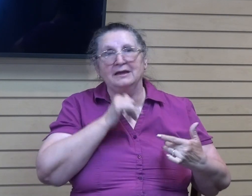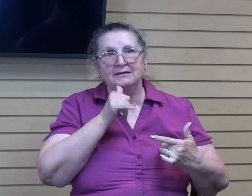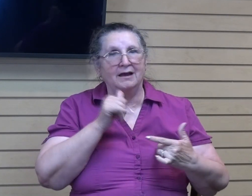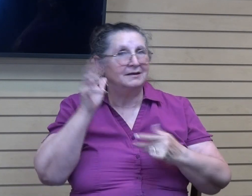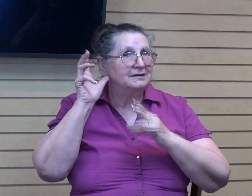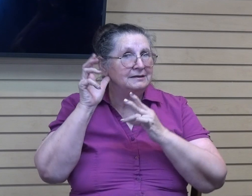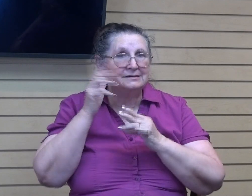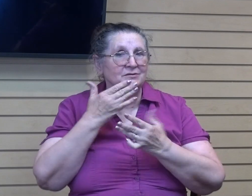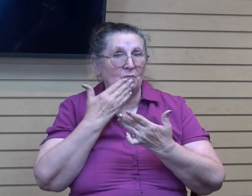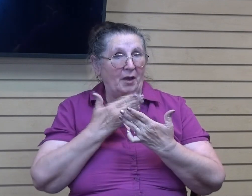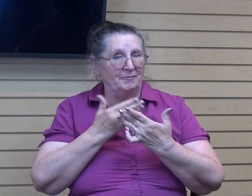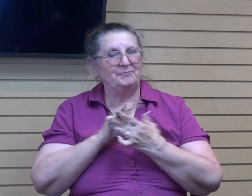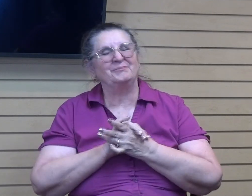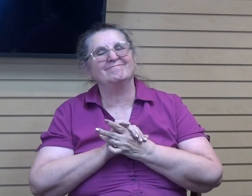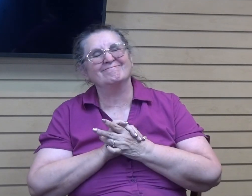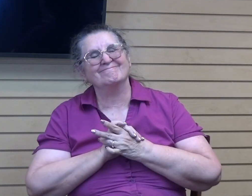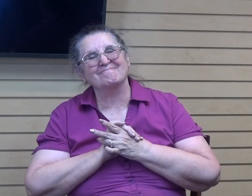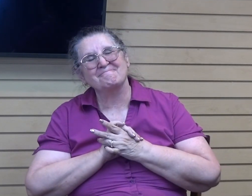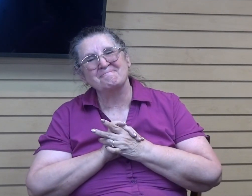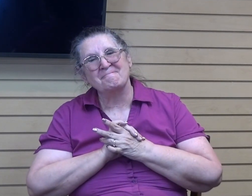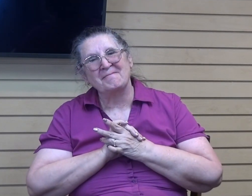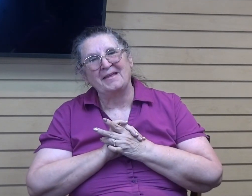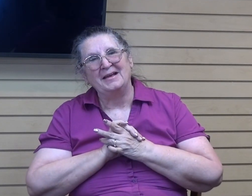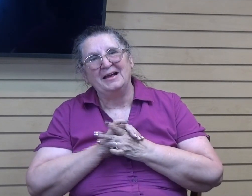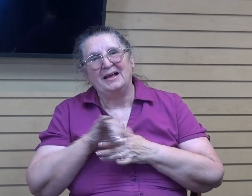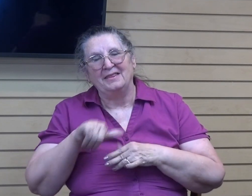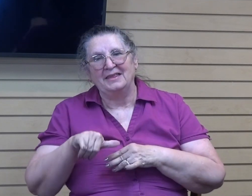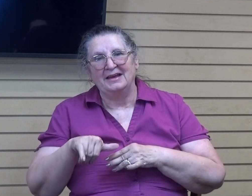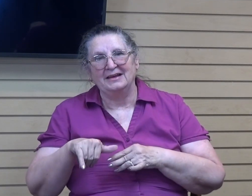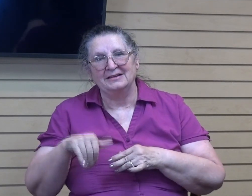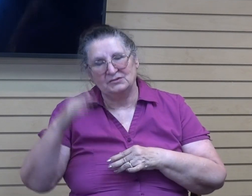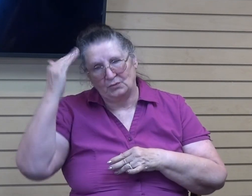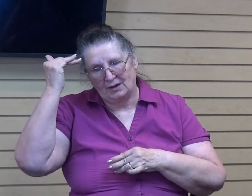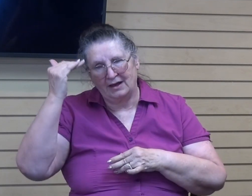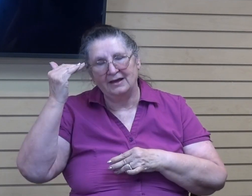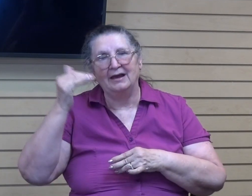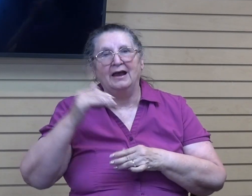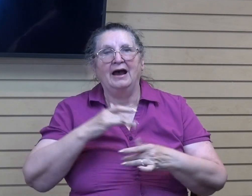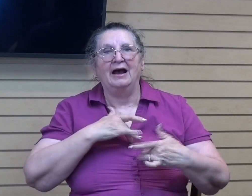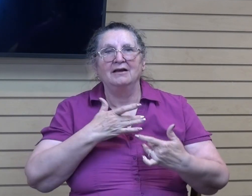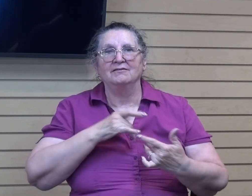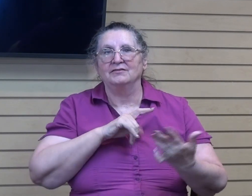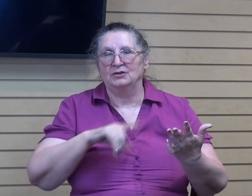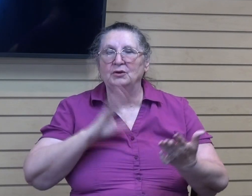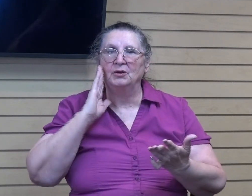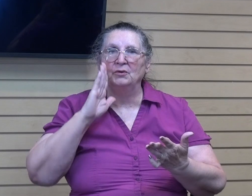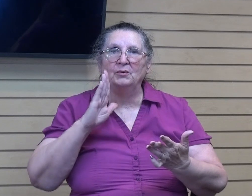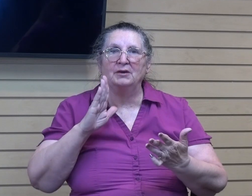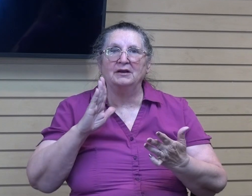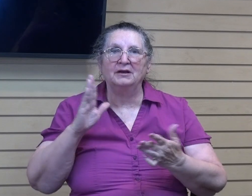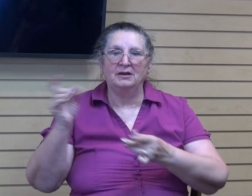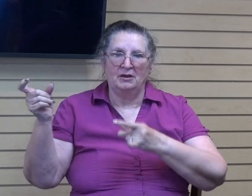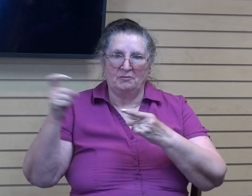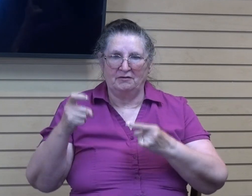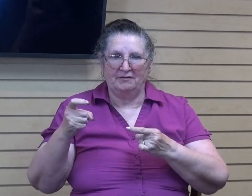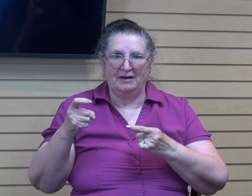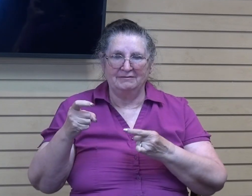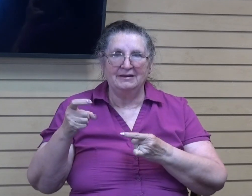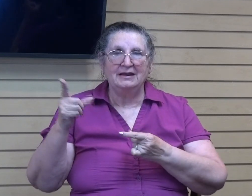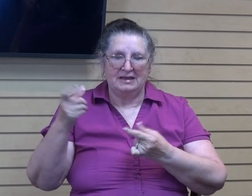well. But anyway that's why I feel that the Lord will provide and that's where he has me right now. My mind is